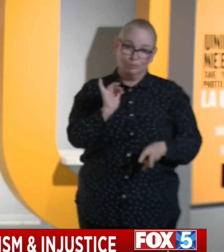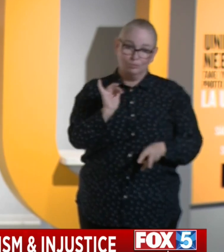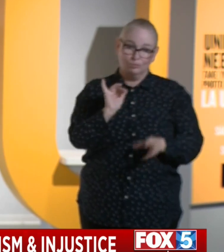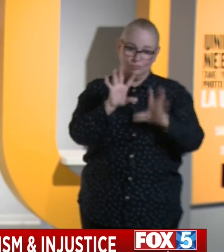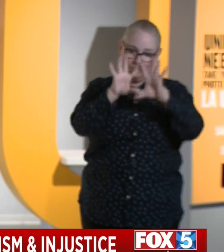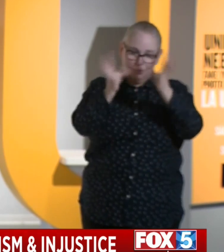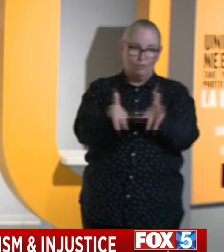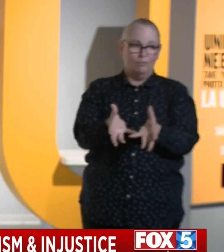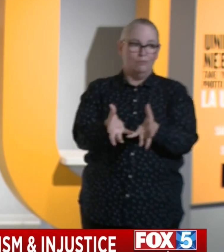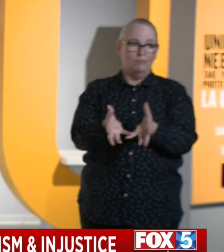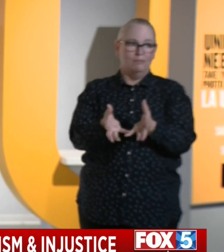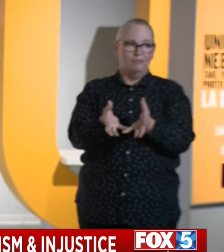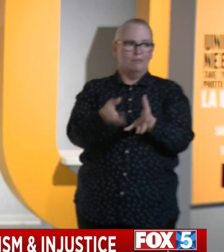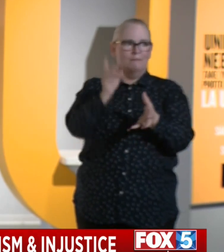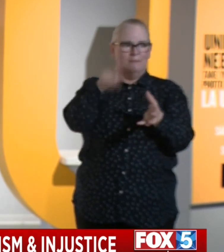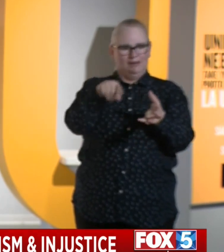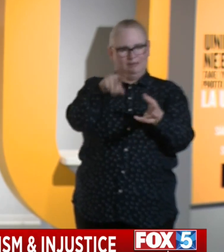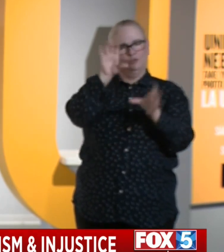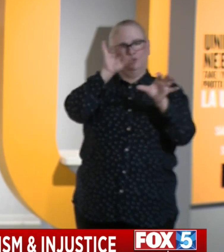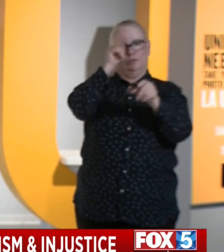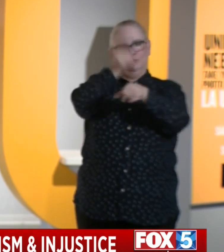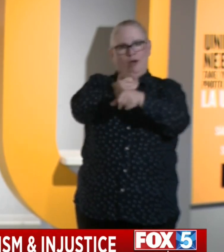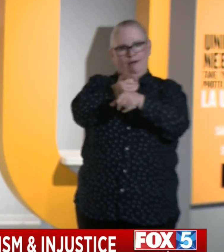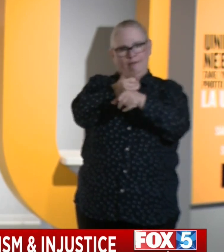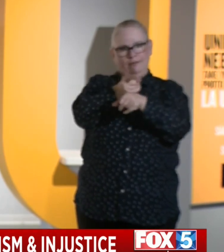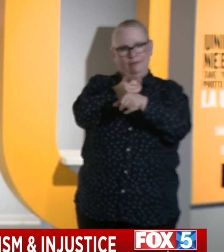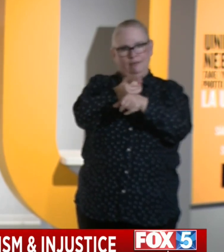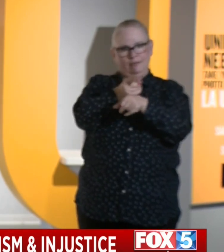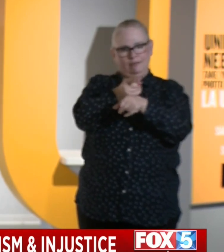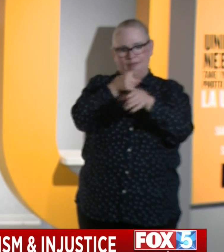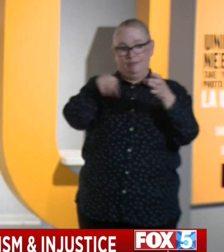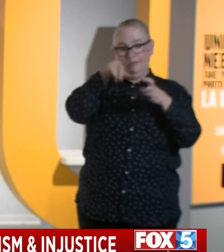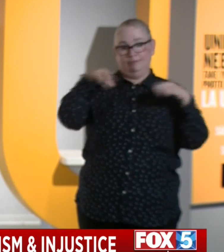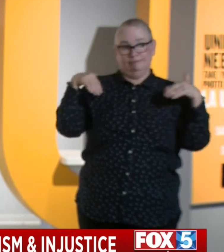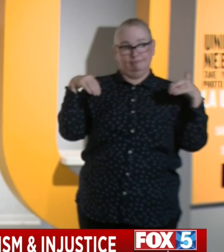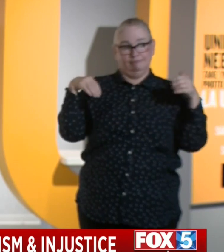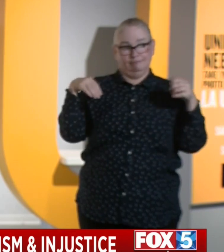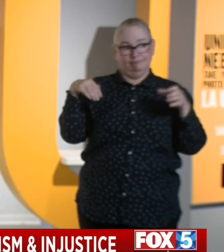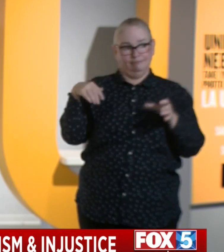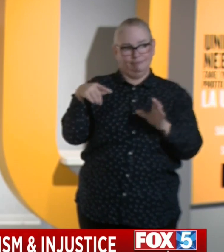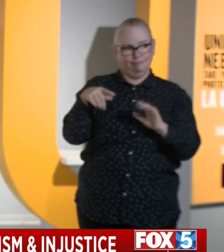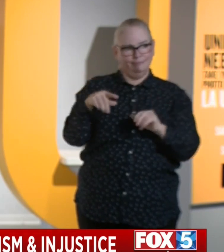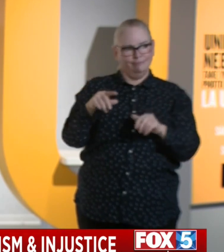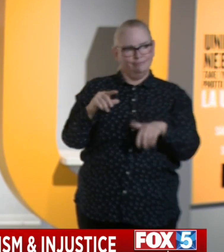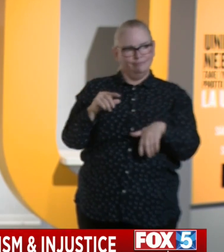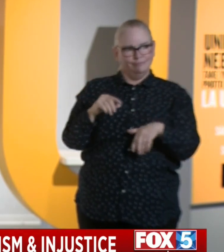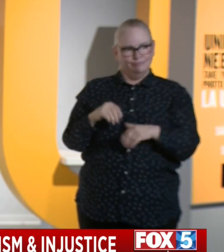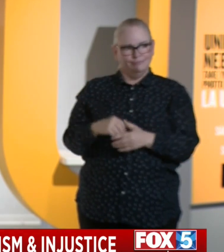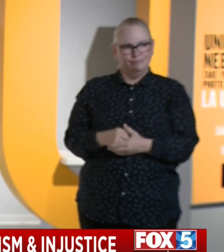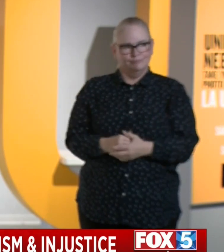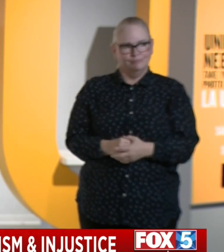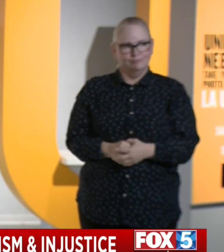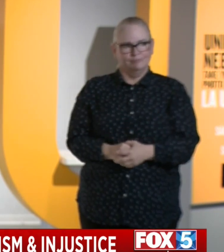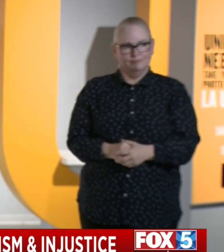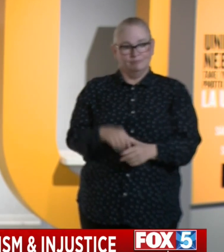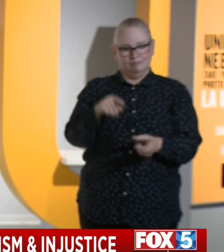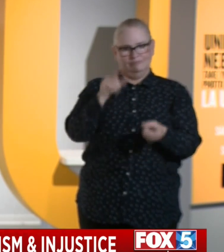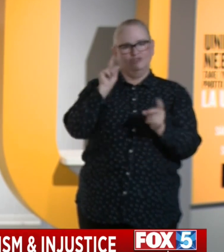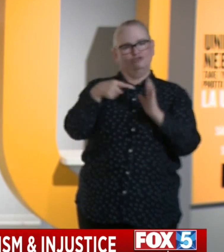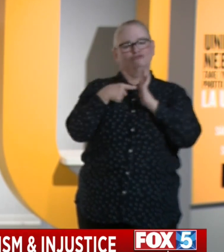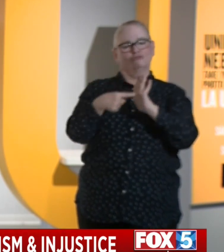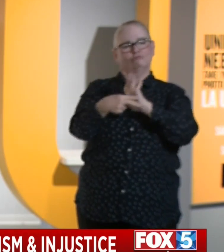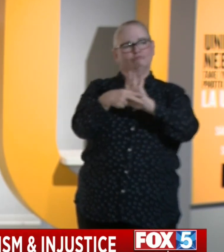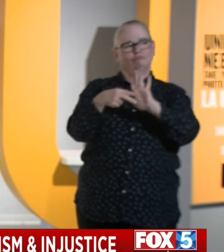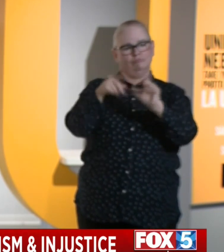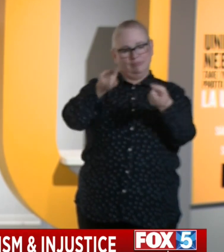get it right, that we identify this moment for what it is, a sea change in facing race